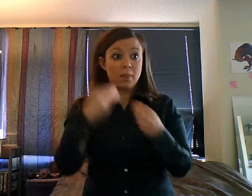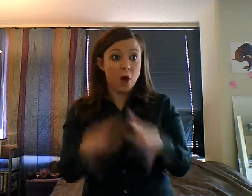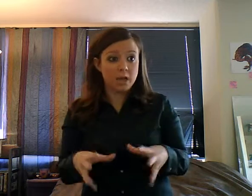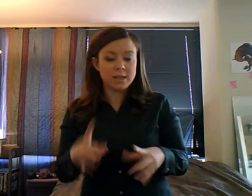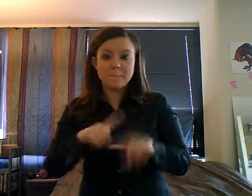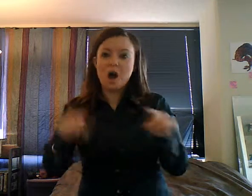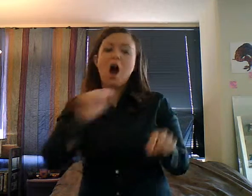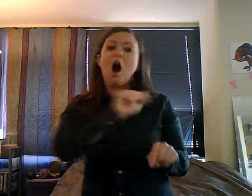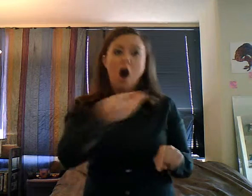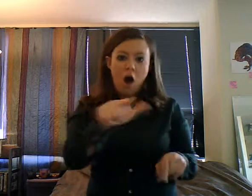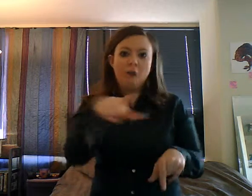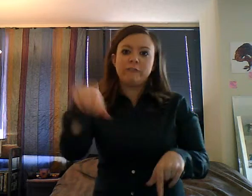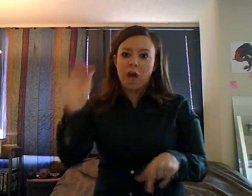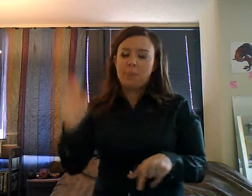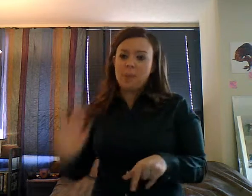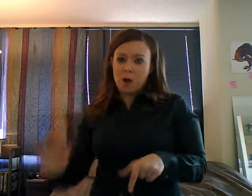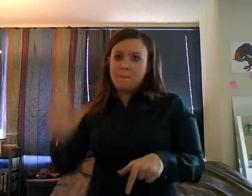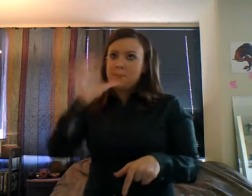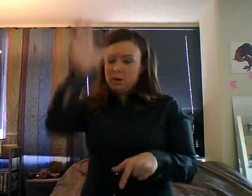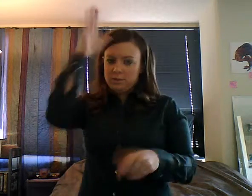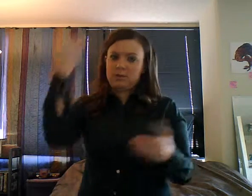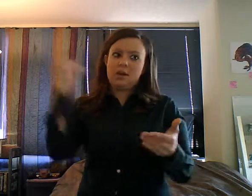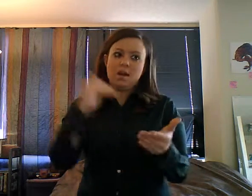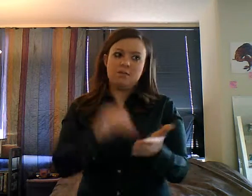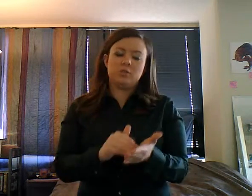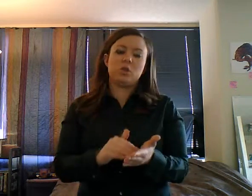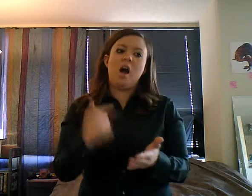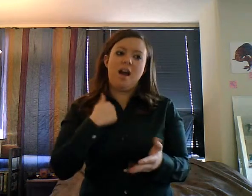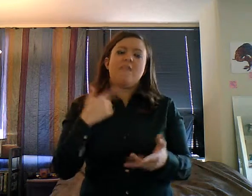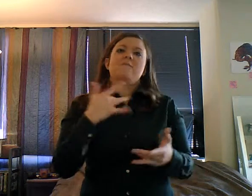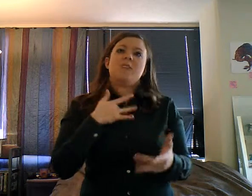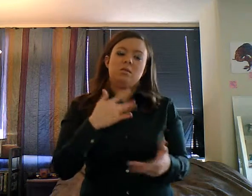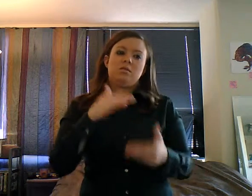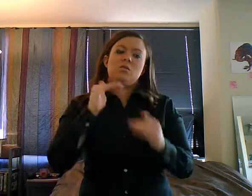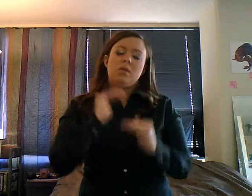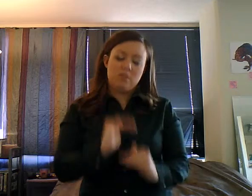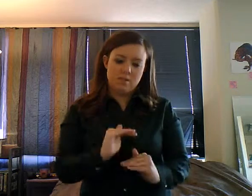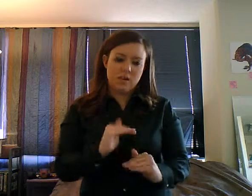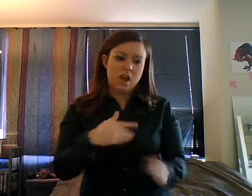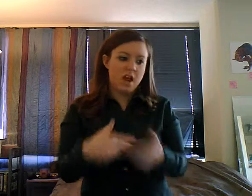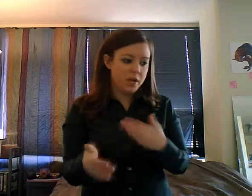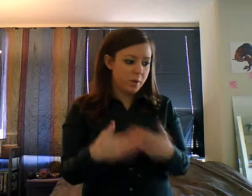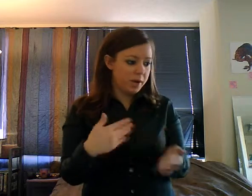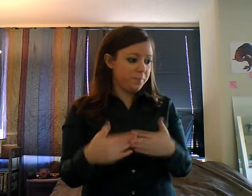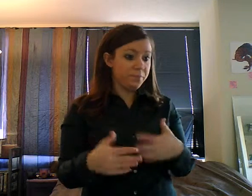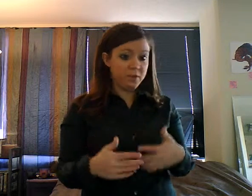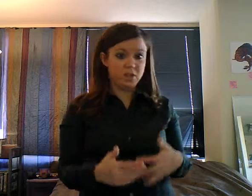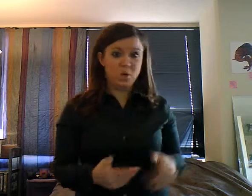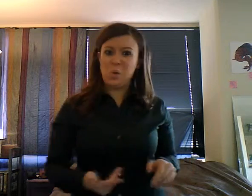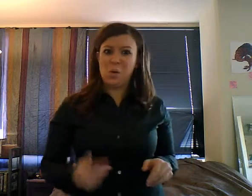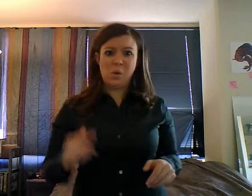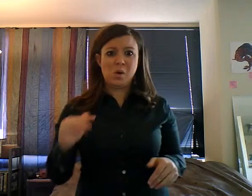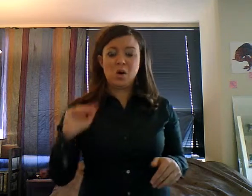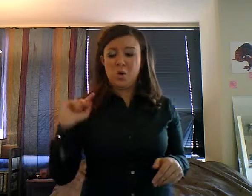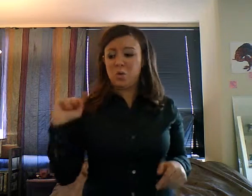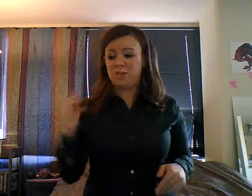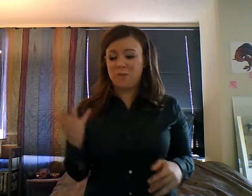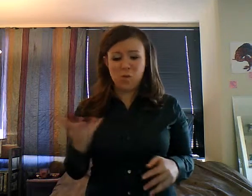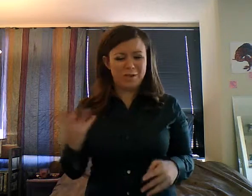there would just be a huge crowd of people, and you hear ambulance, and you're like, uh-oh, everyone's going have to stop. I was just afraid